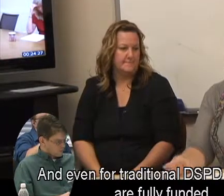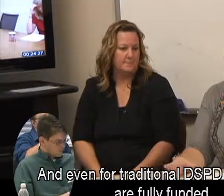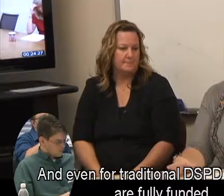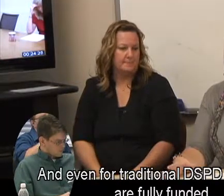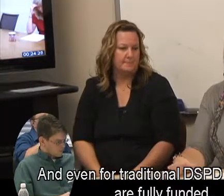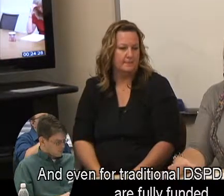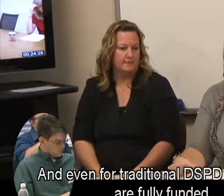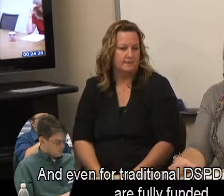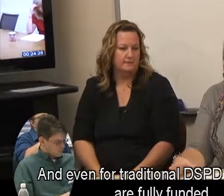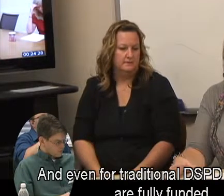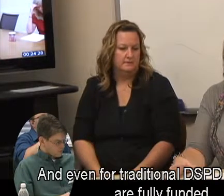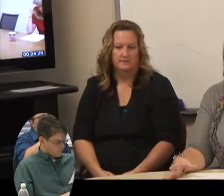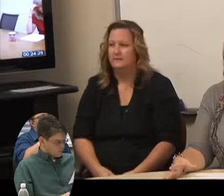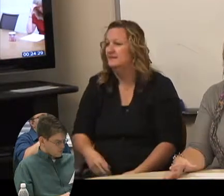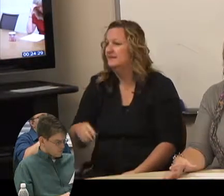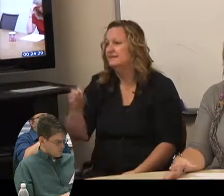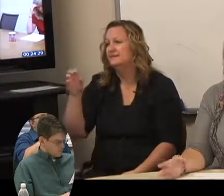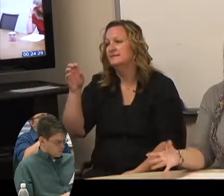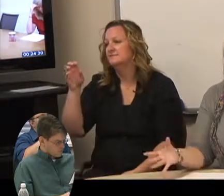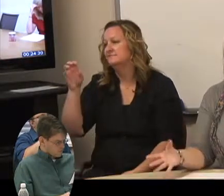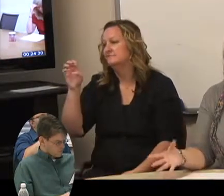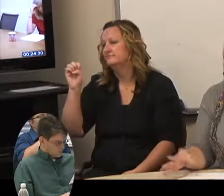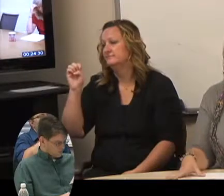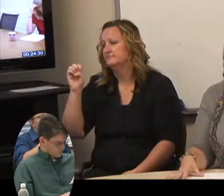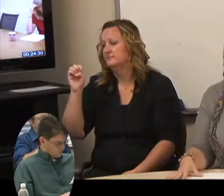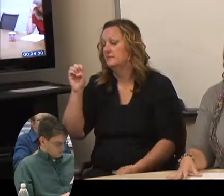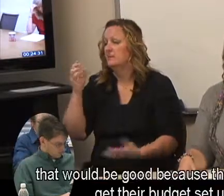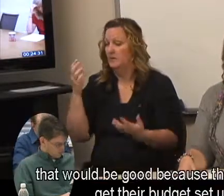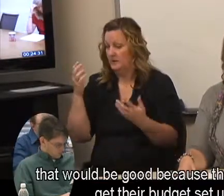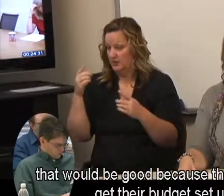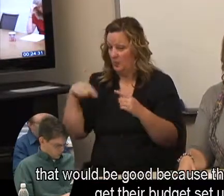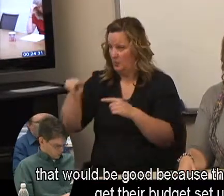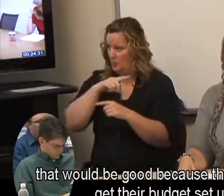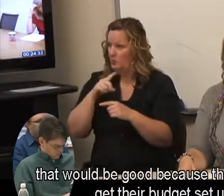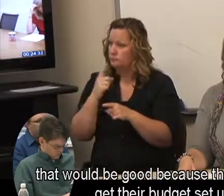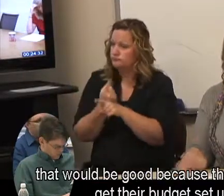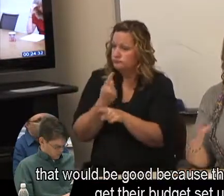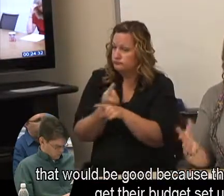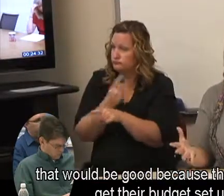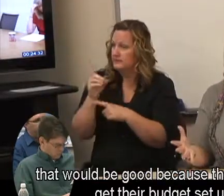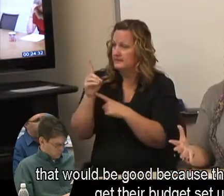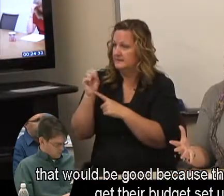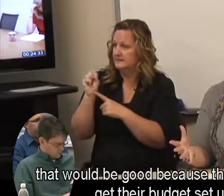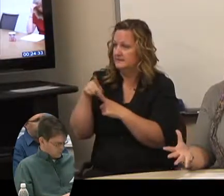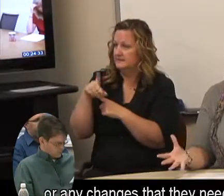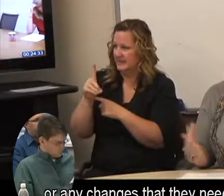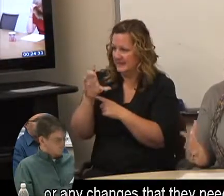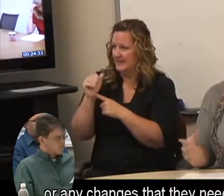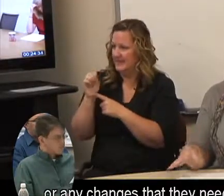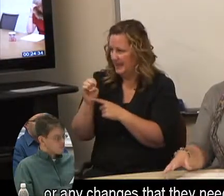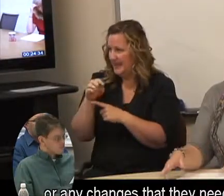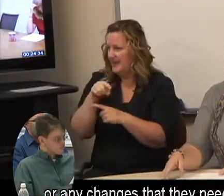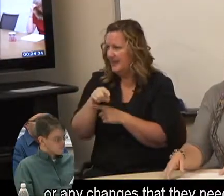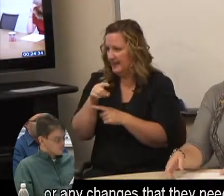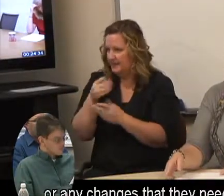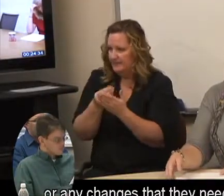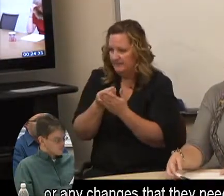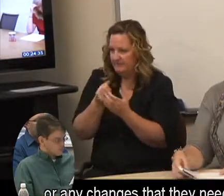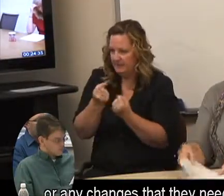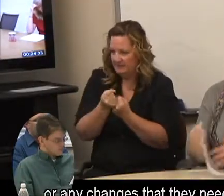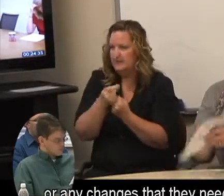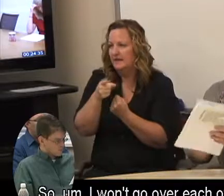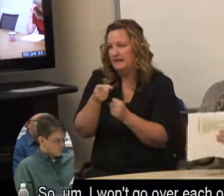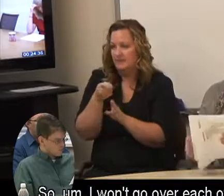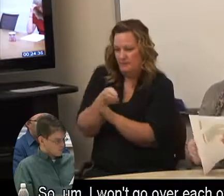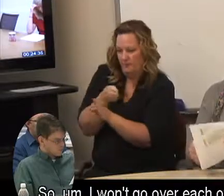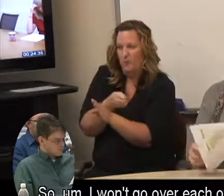And even for traditional DSPD cases or fully funded, that would be good because then they can get their budget set up too or any changes they need to make.